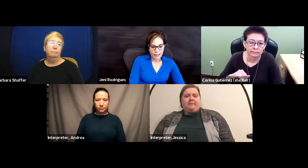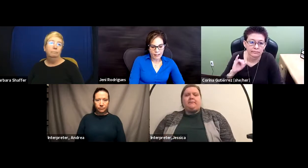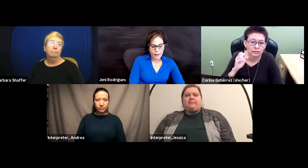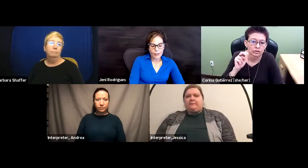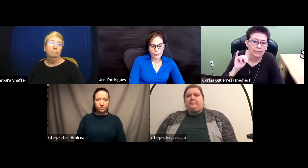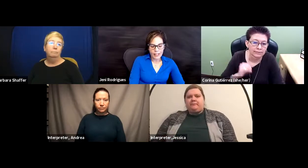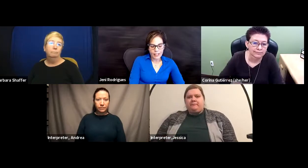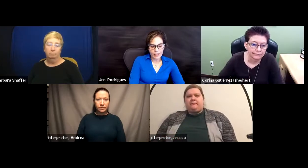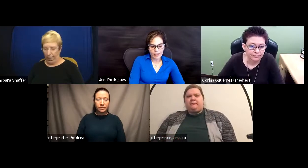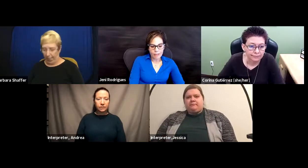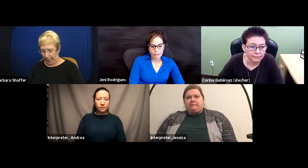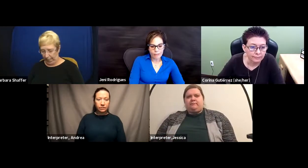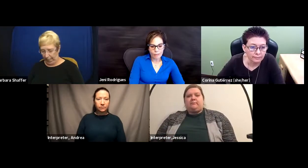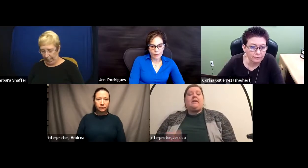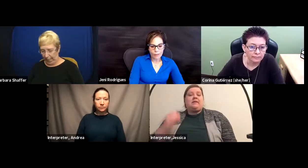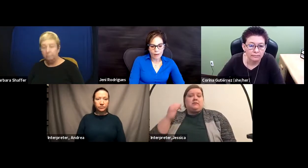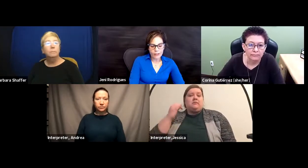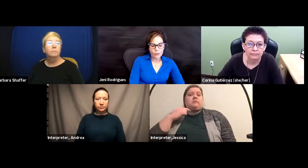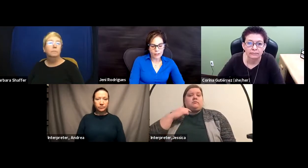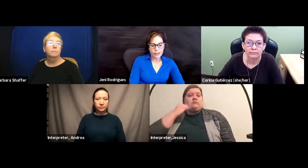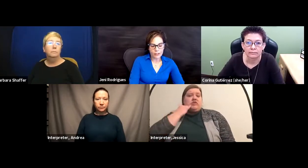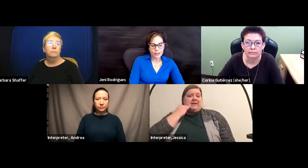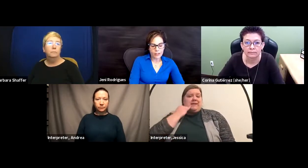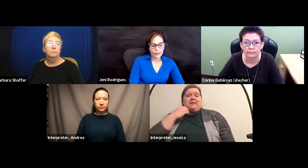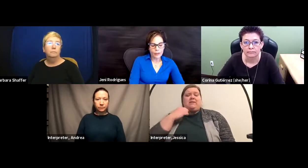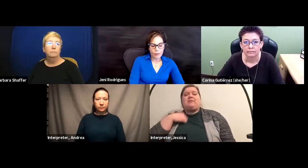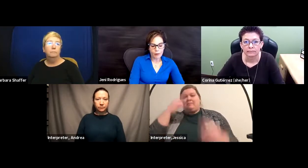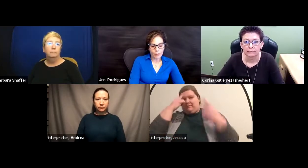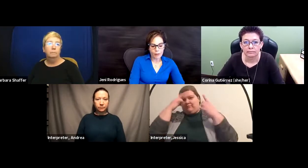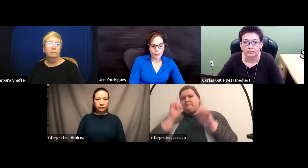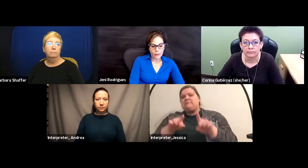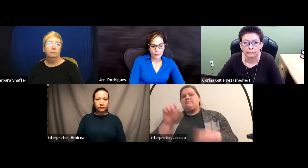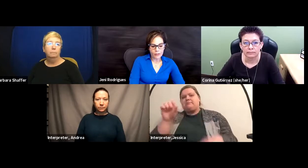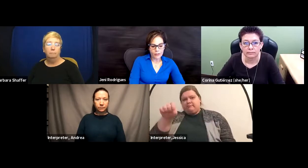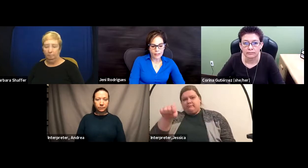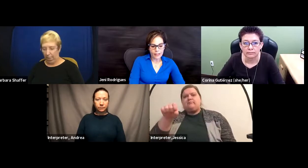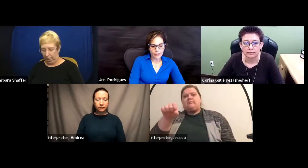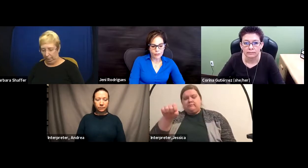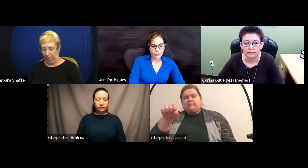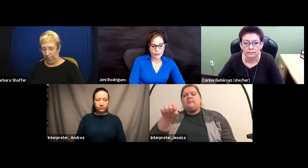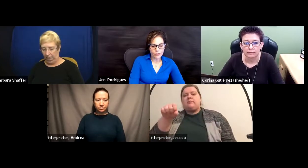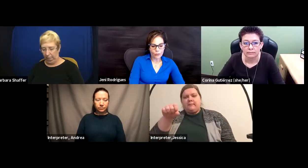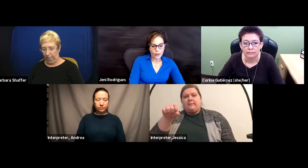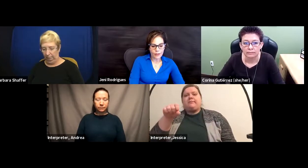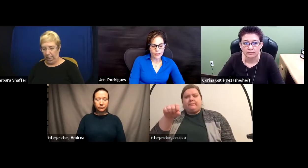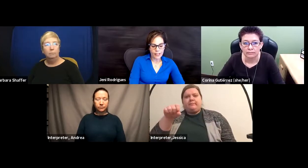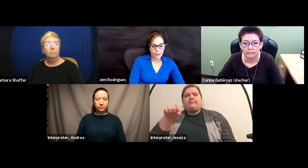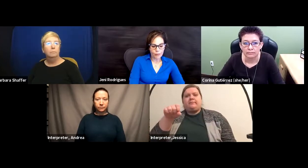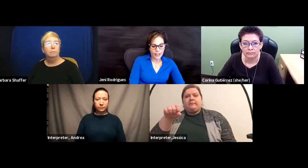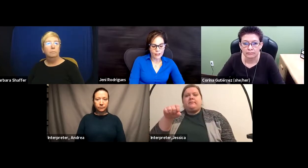I would agree with, I just wanted to agree with Barb about the issues with seeing providers.